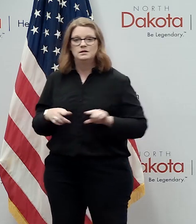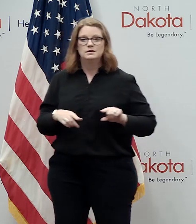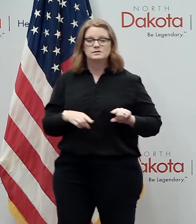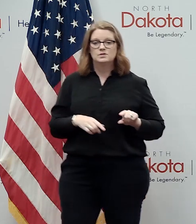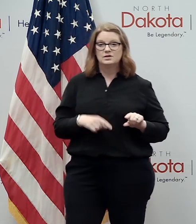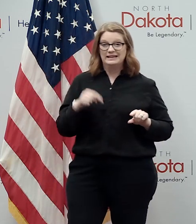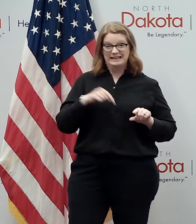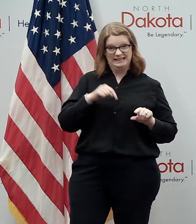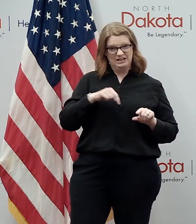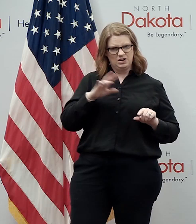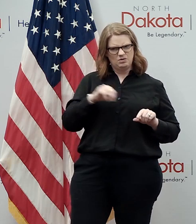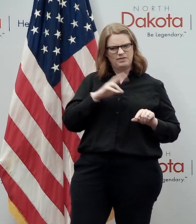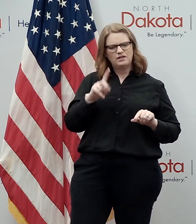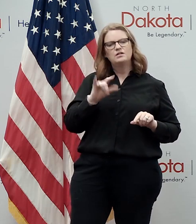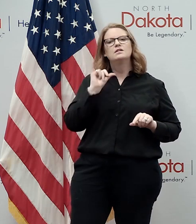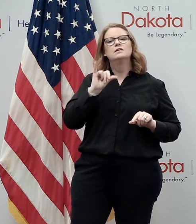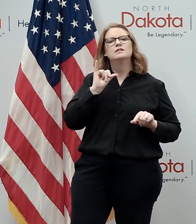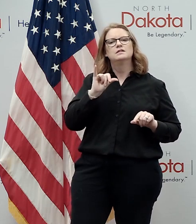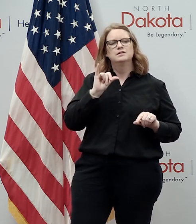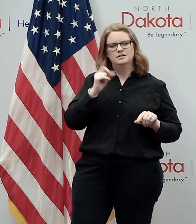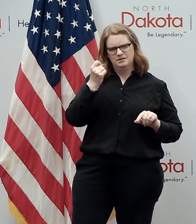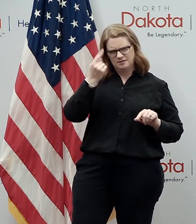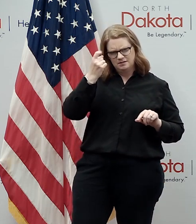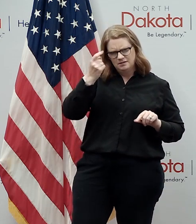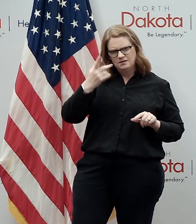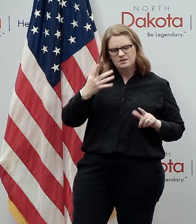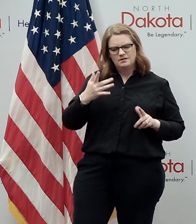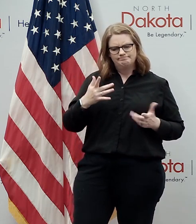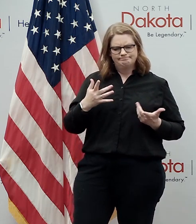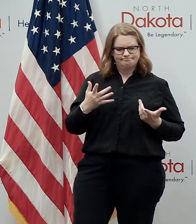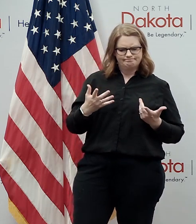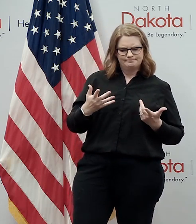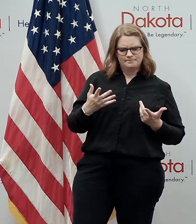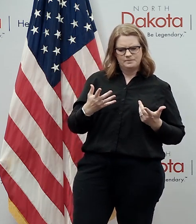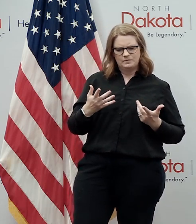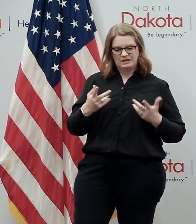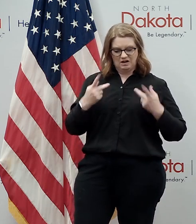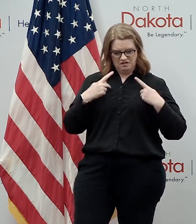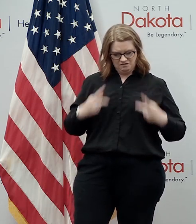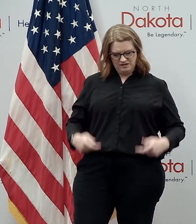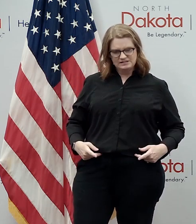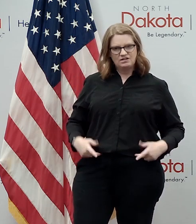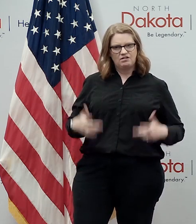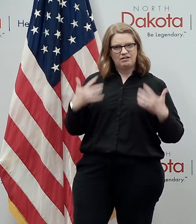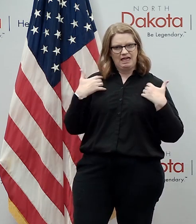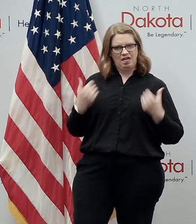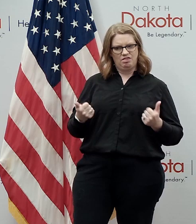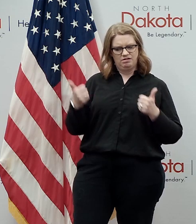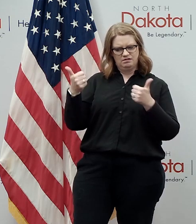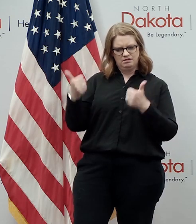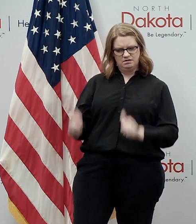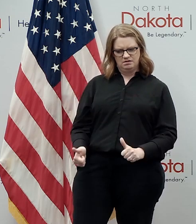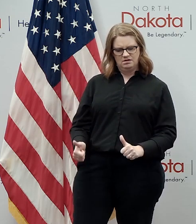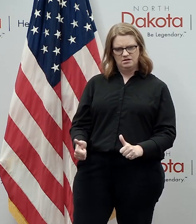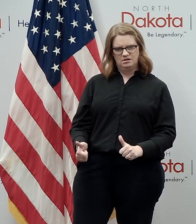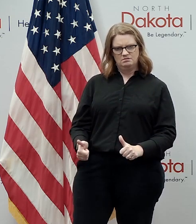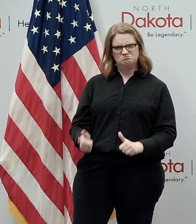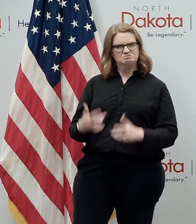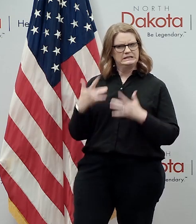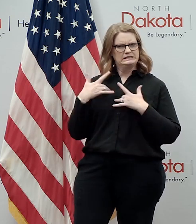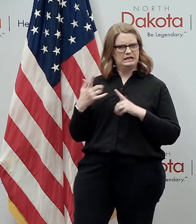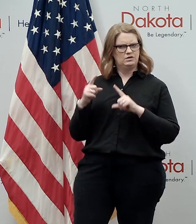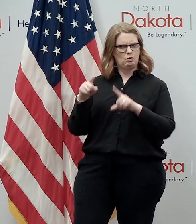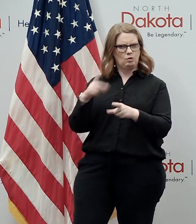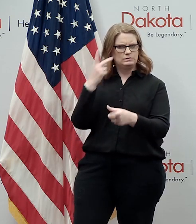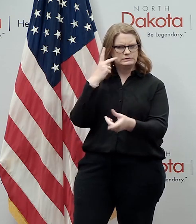as north dakotans start to understand that uh when we see uh our physical health decline we generally know that's time to see a doctor when